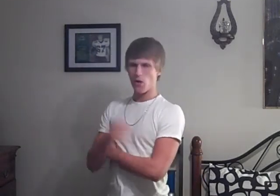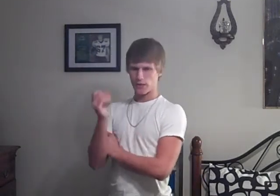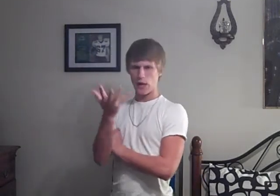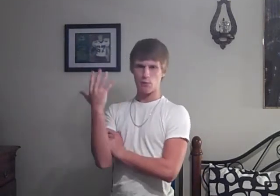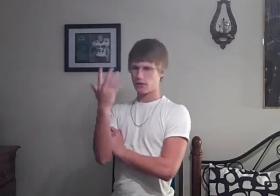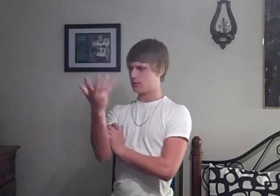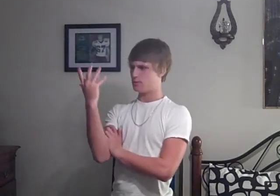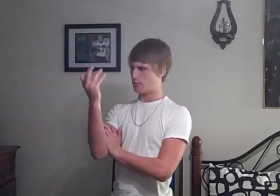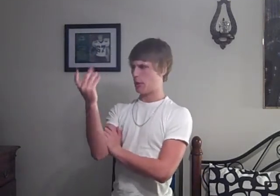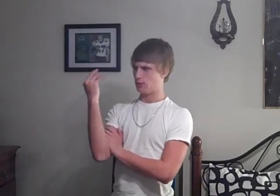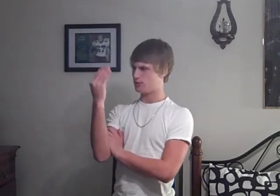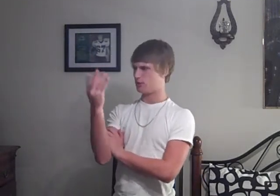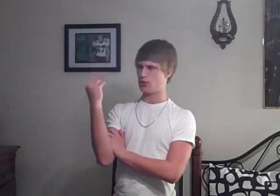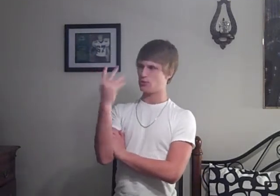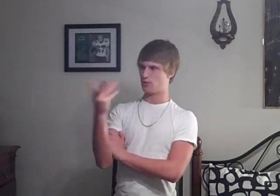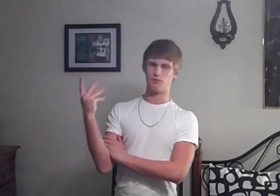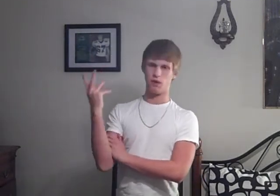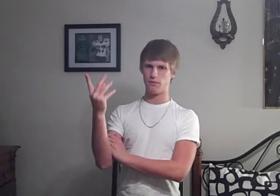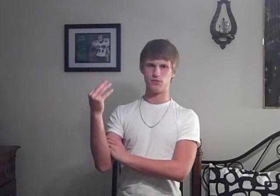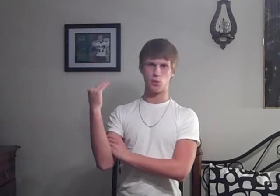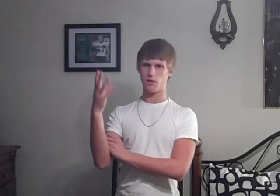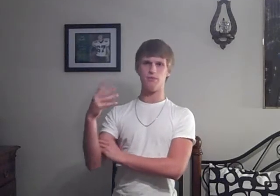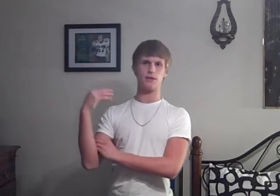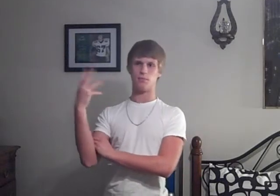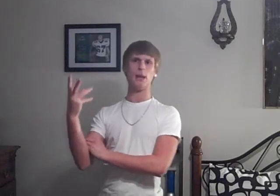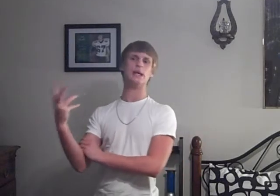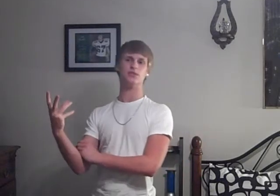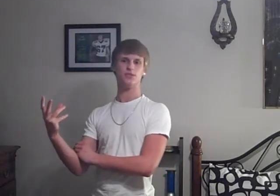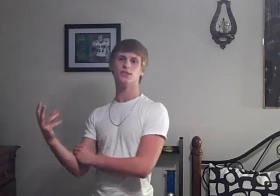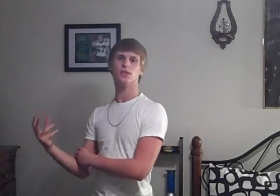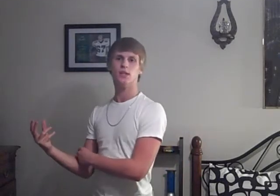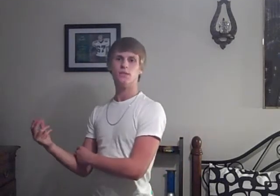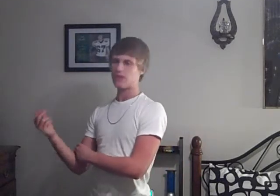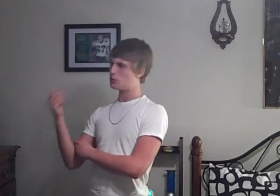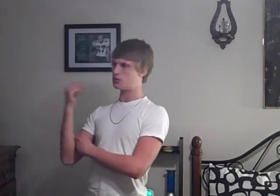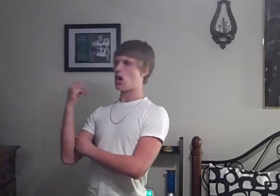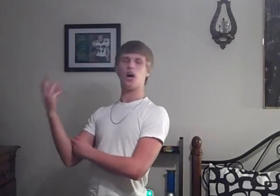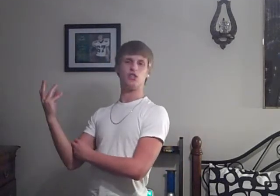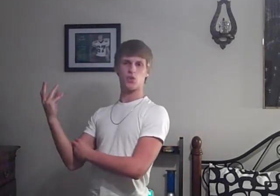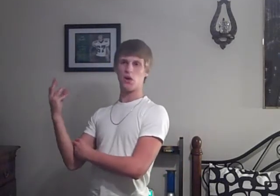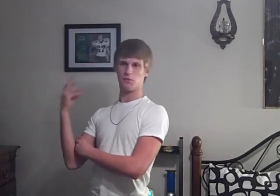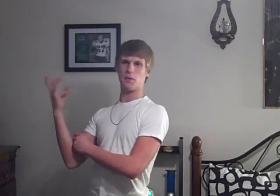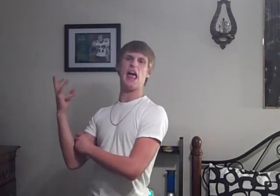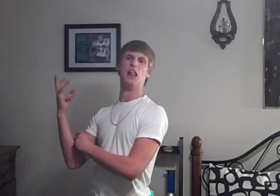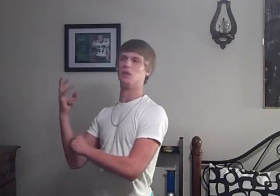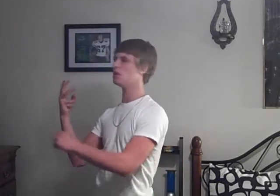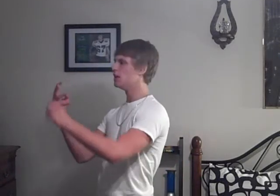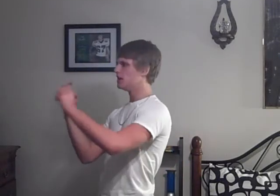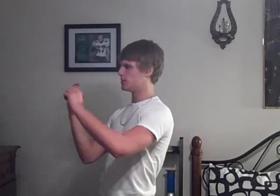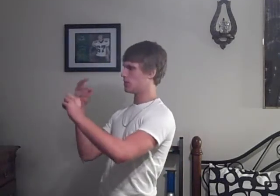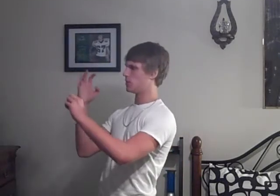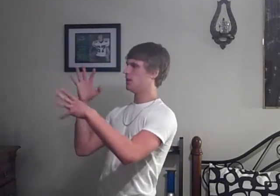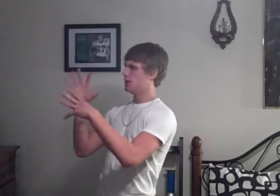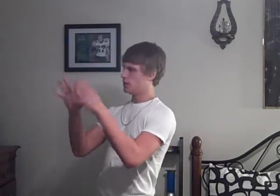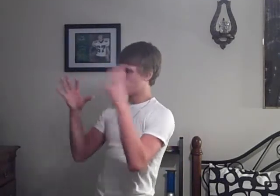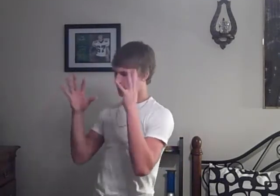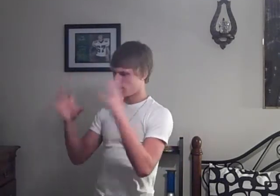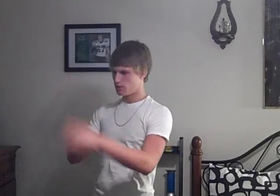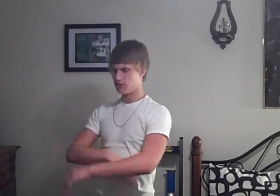all the gay relatives And parents And children Of this horrific place It was a haunted trail From hell So You're just